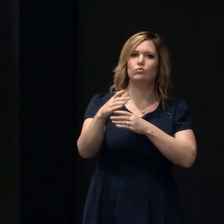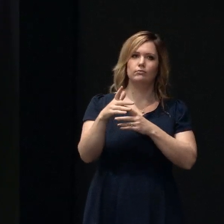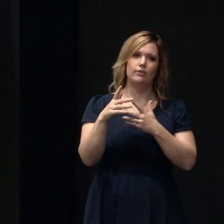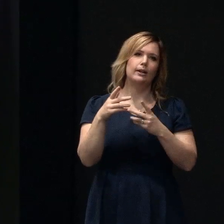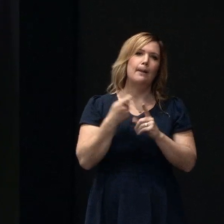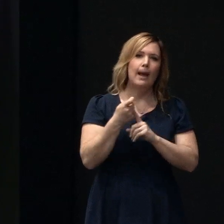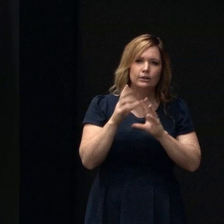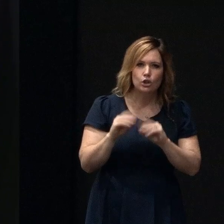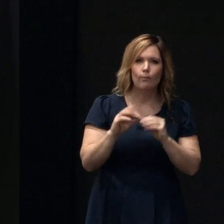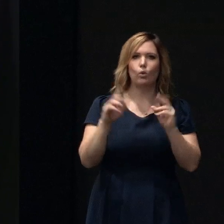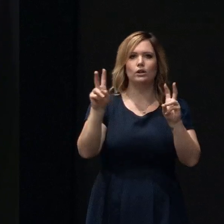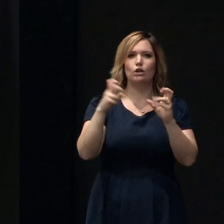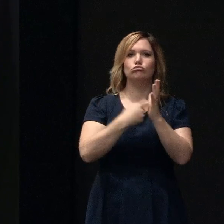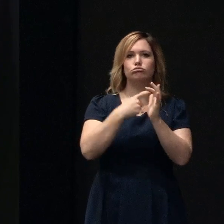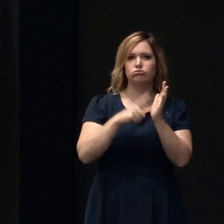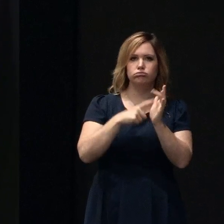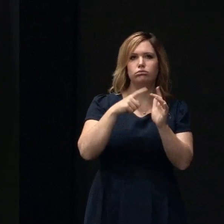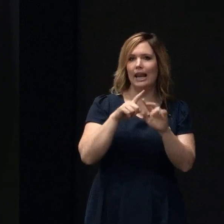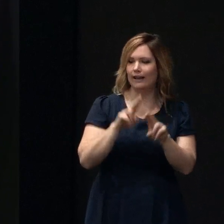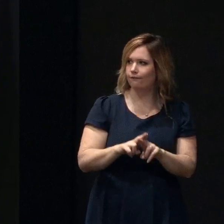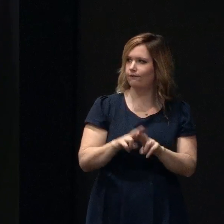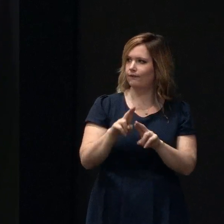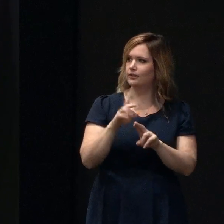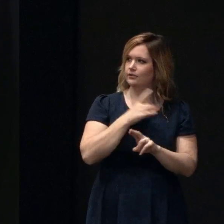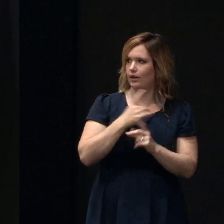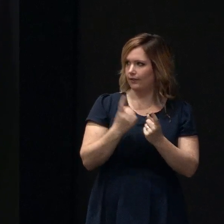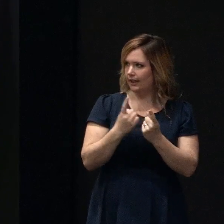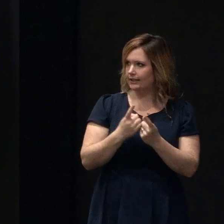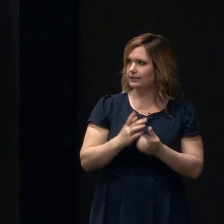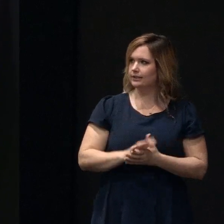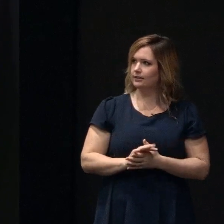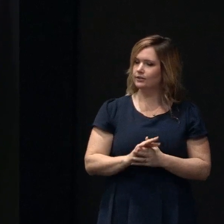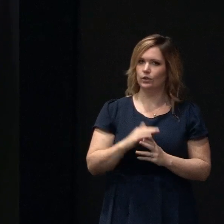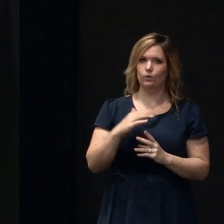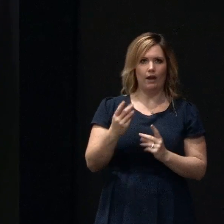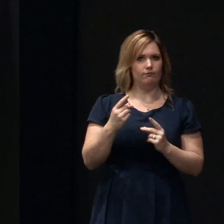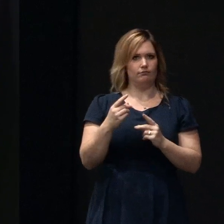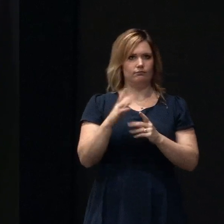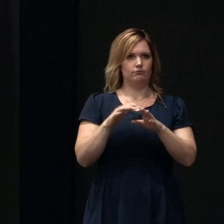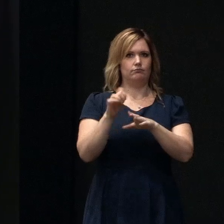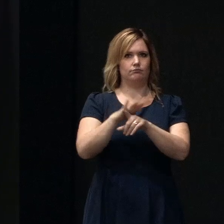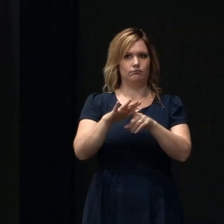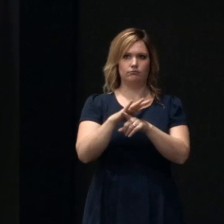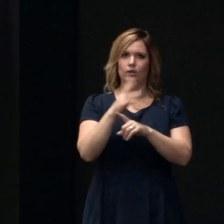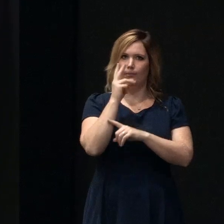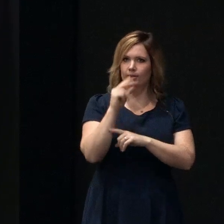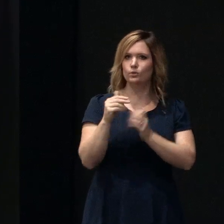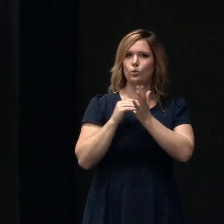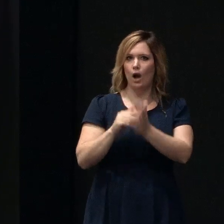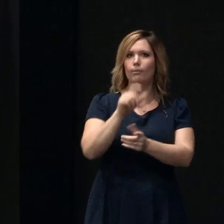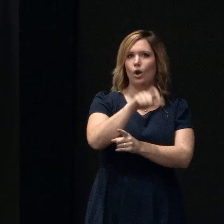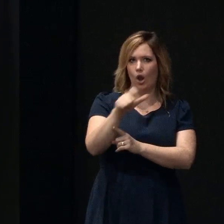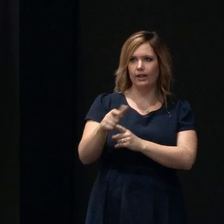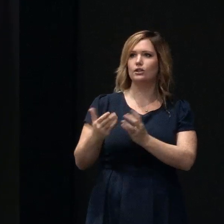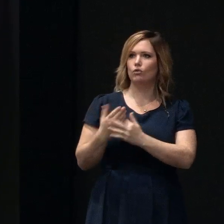the bandwidth and authority to do things necessary for clients that need to be done to get them over, you know,